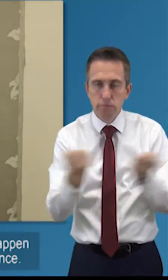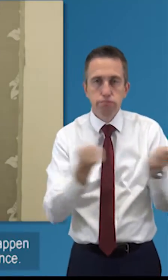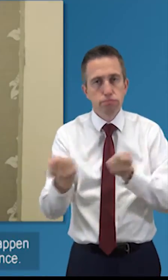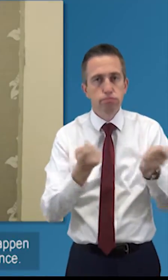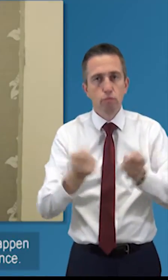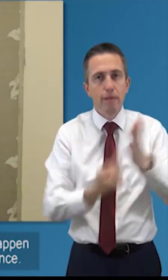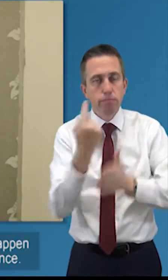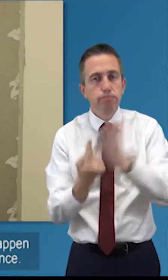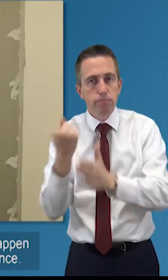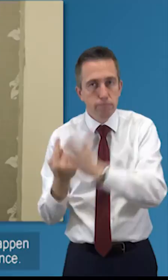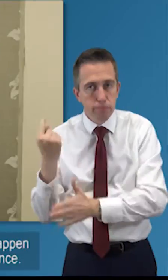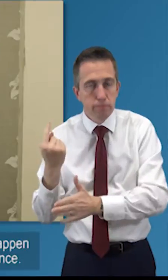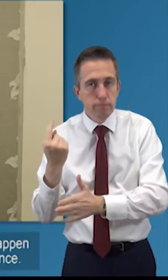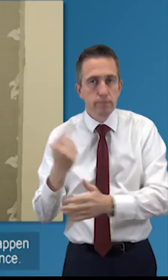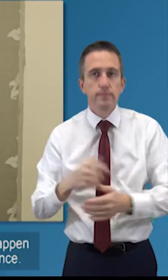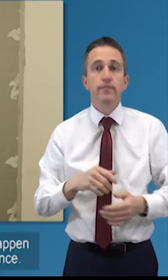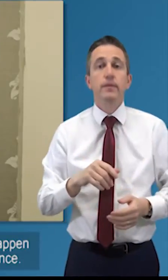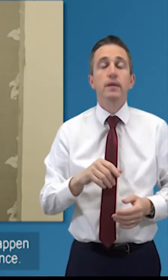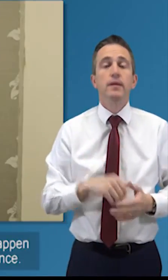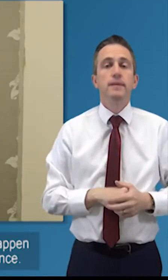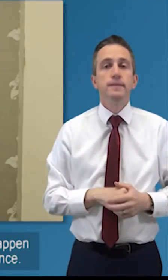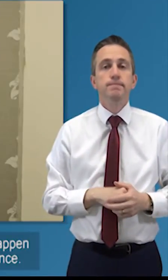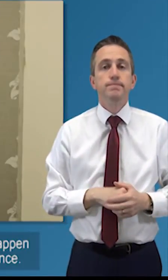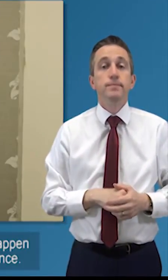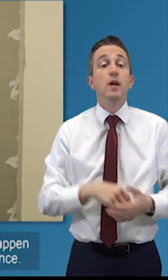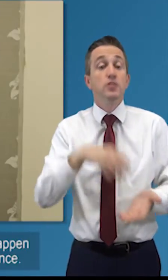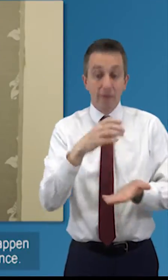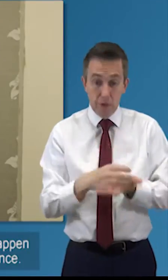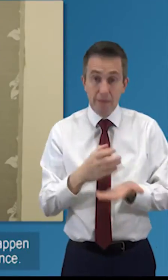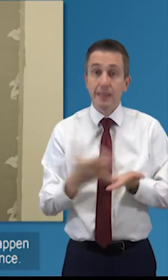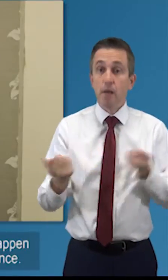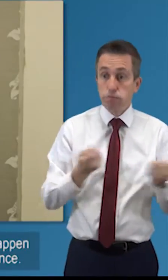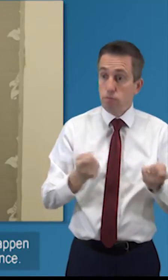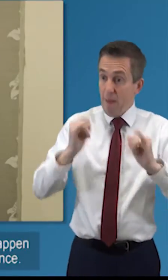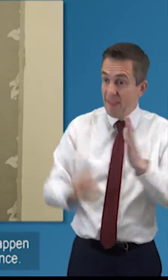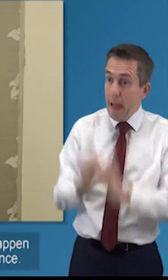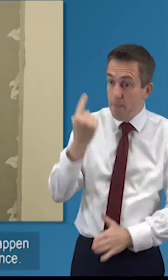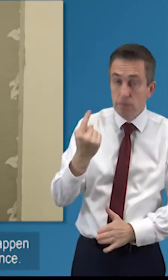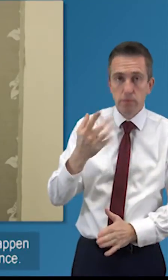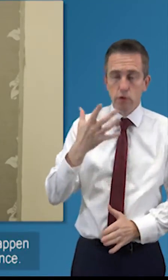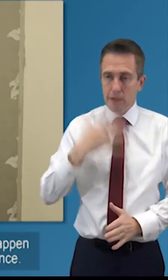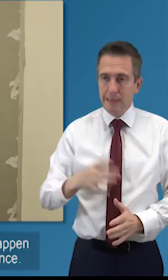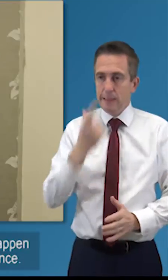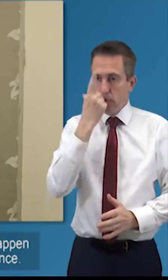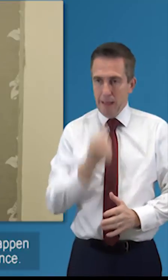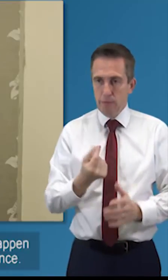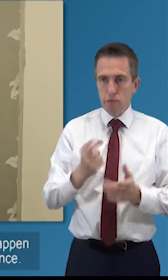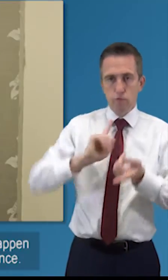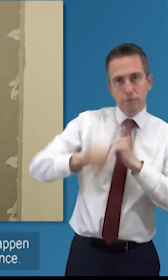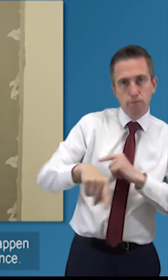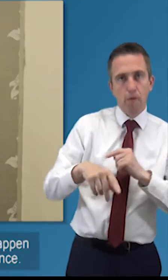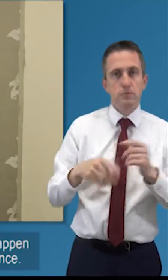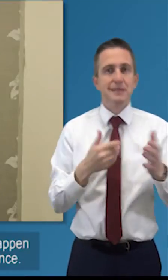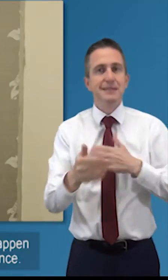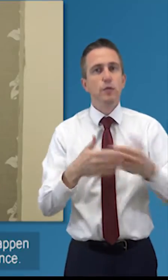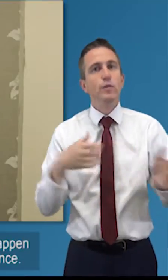it's your charity in a state where when bad things happen it can bounce back that's the the essence